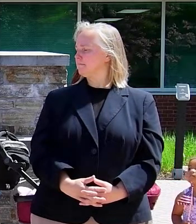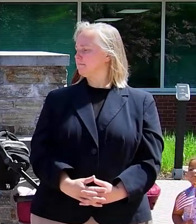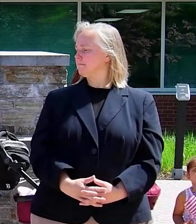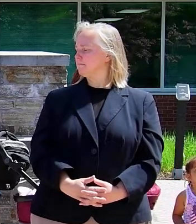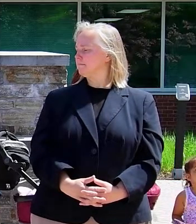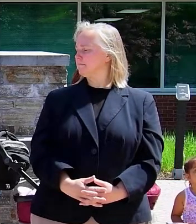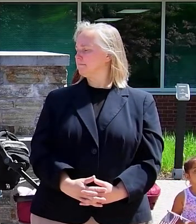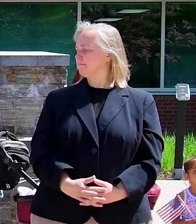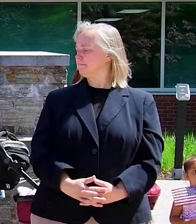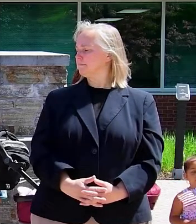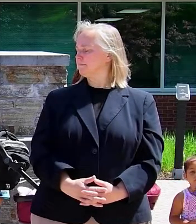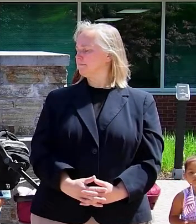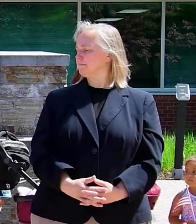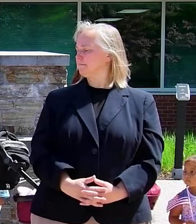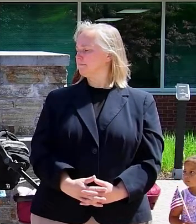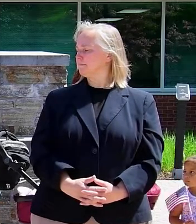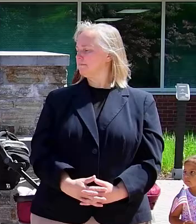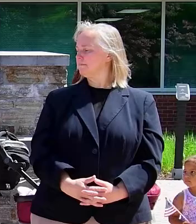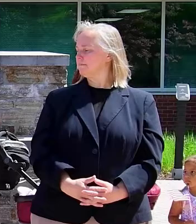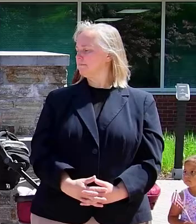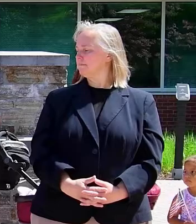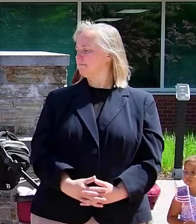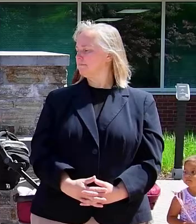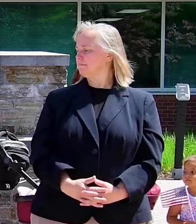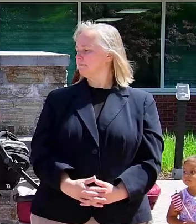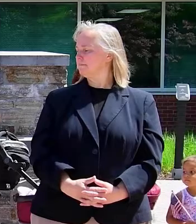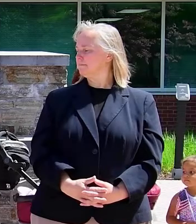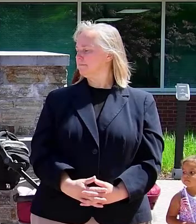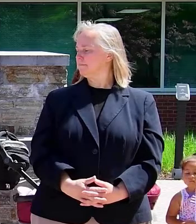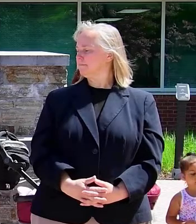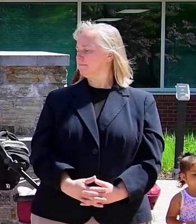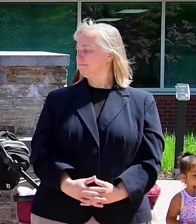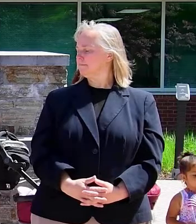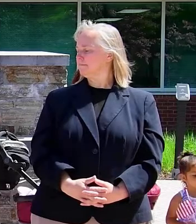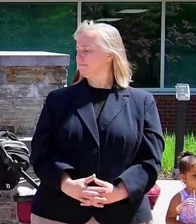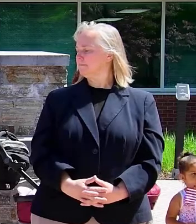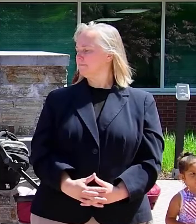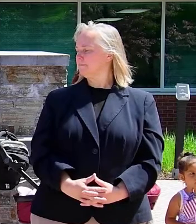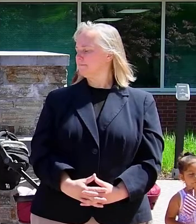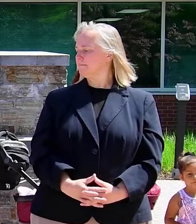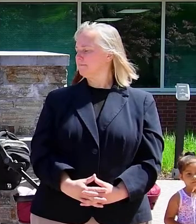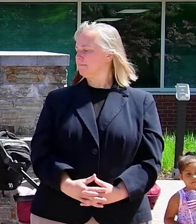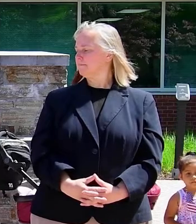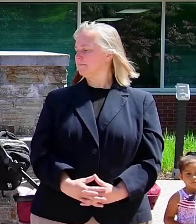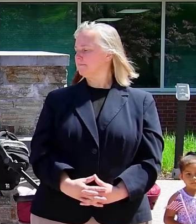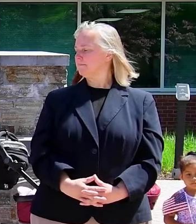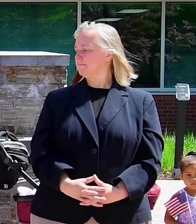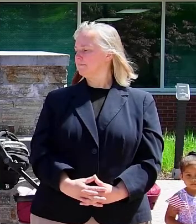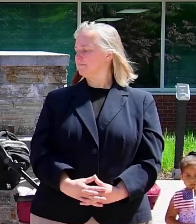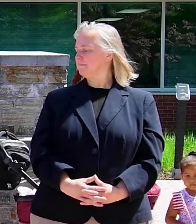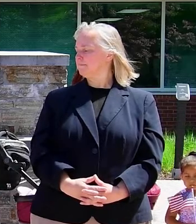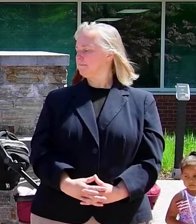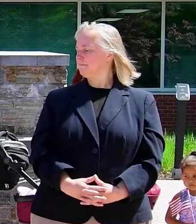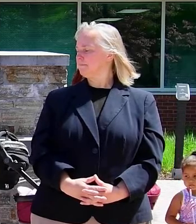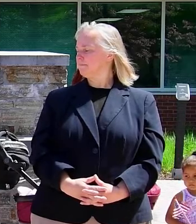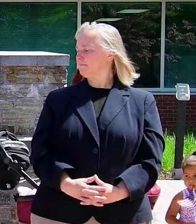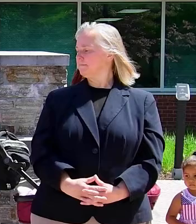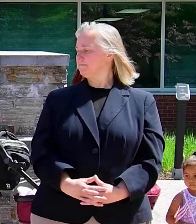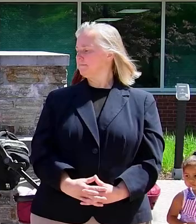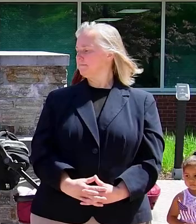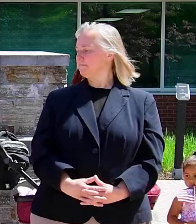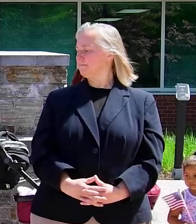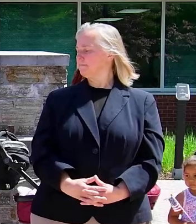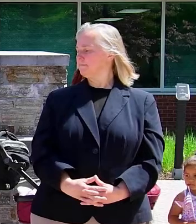be able to obtain medical insurance during the pregnancy and after the pregnancy. This great achievement means a lot to me and to my